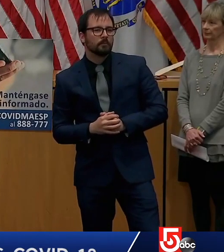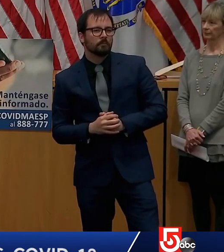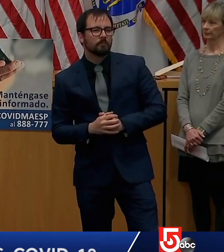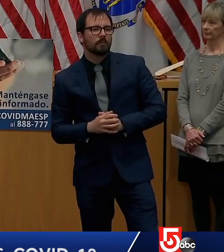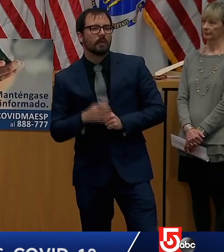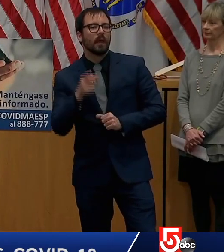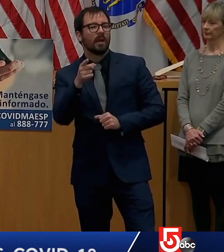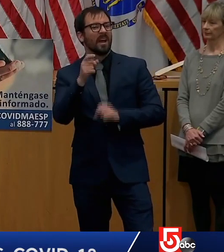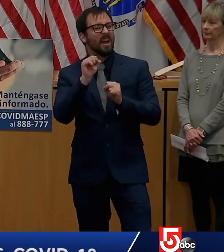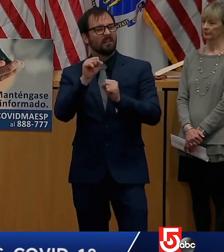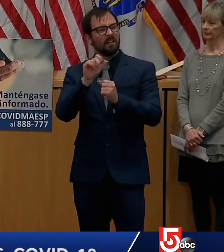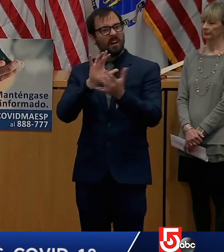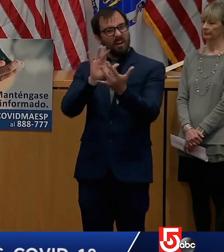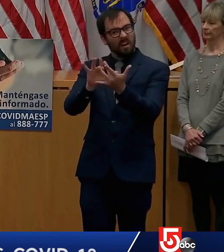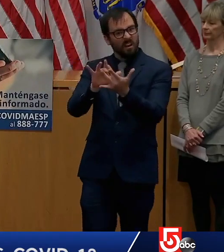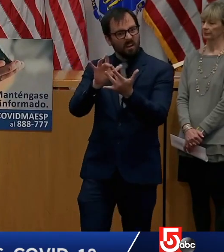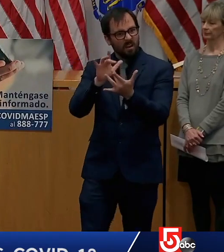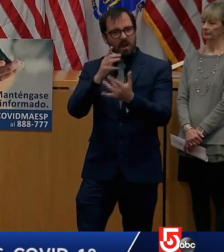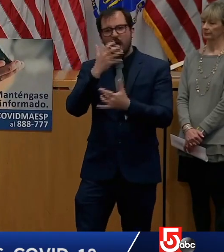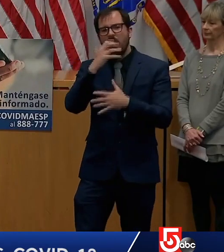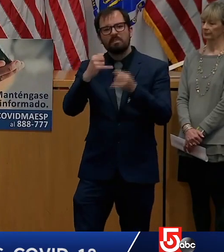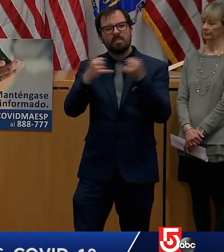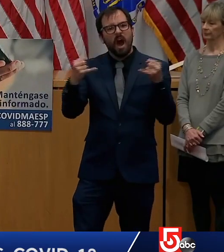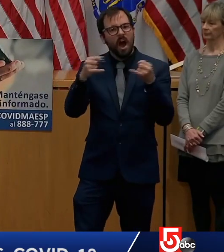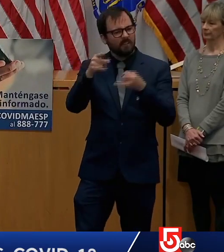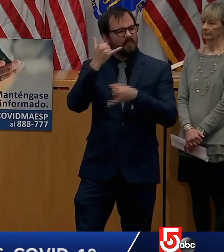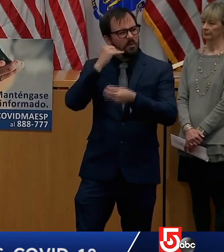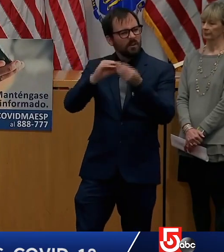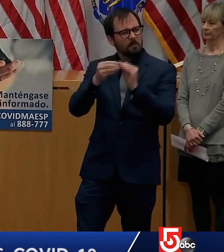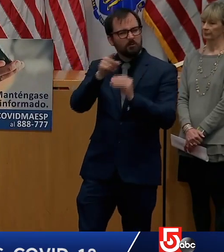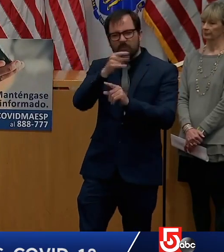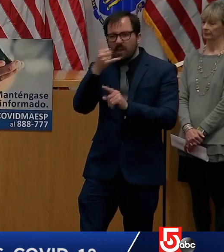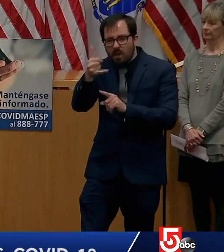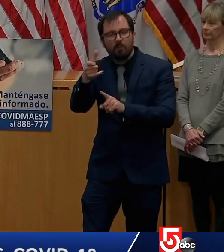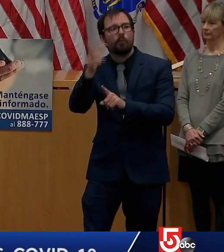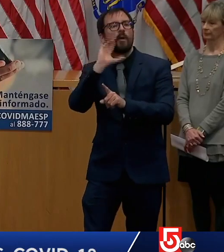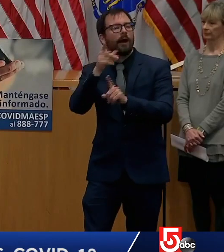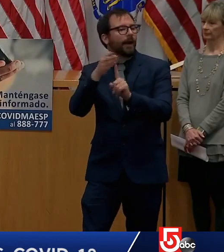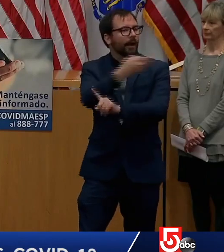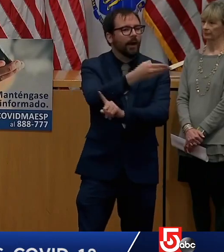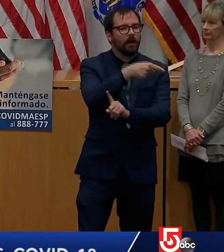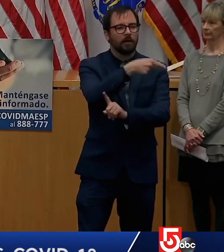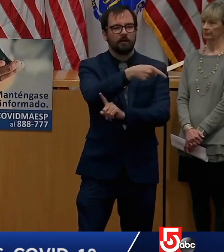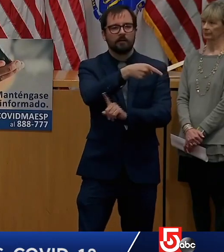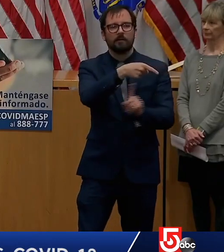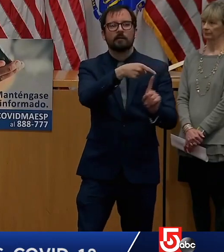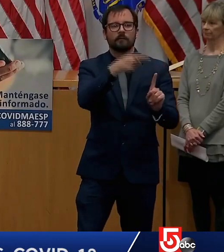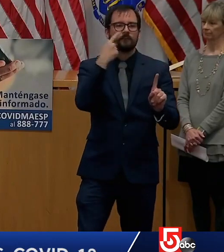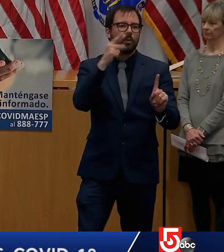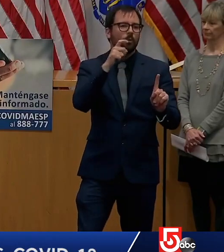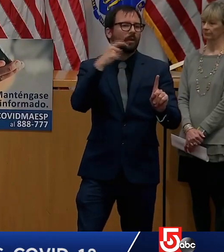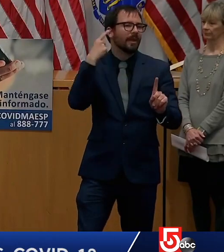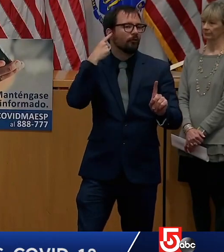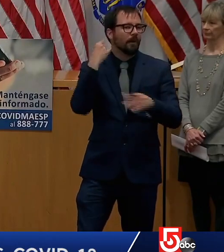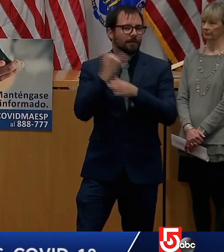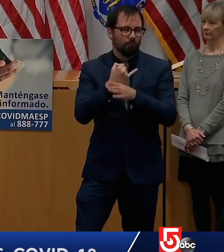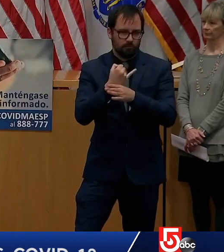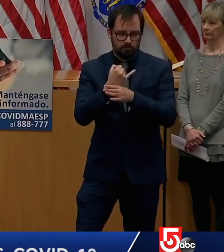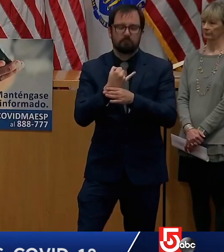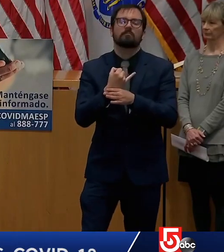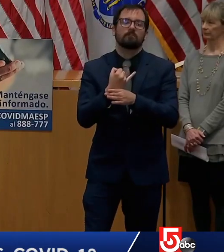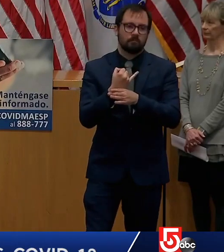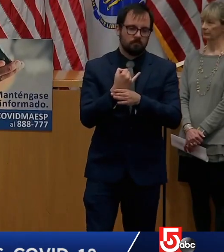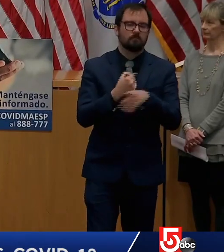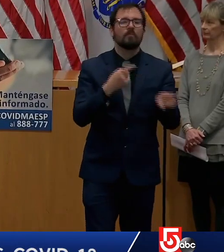you are in immediate danger, you know to call or text 9-1-1. Thank you and I now wish to turn it over to